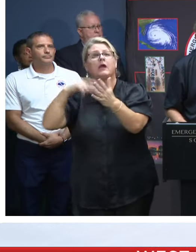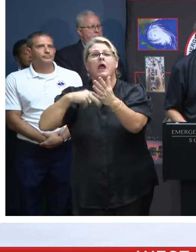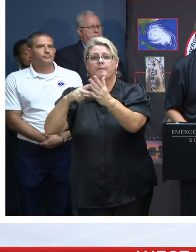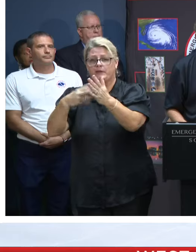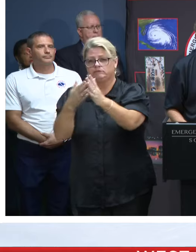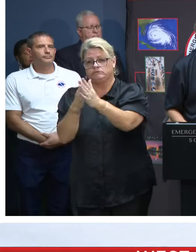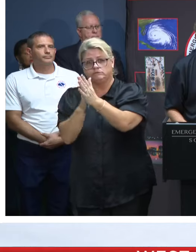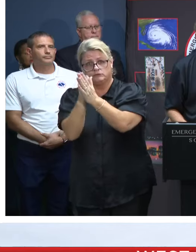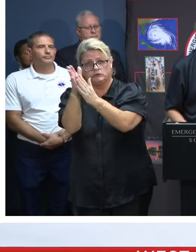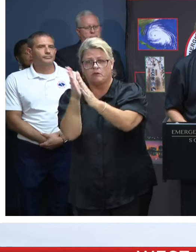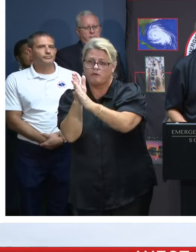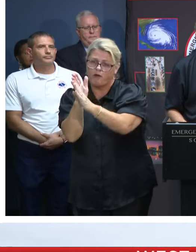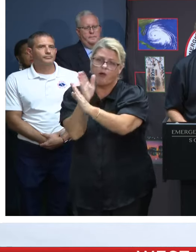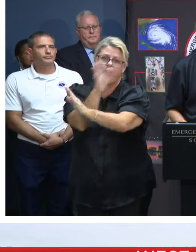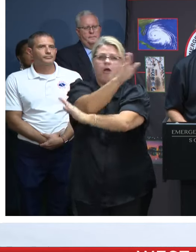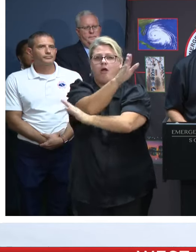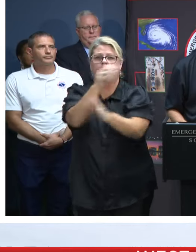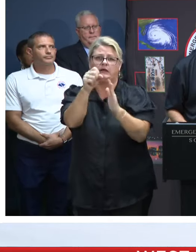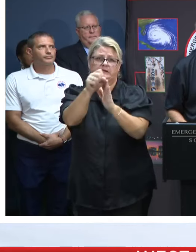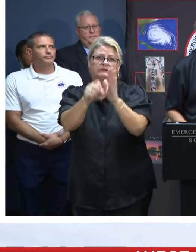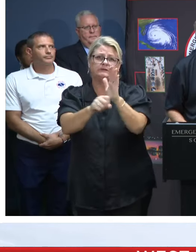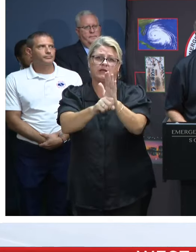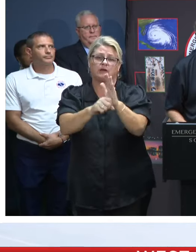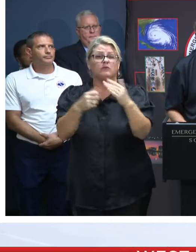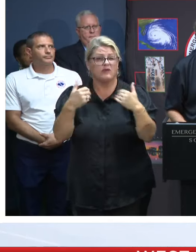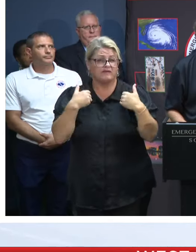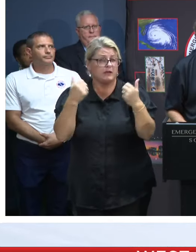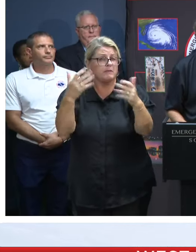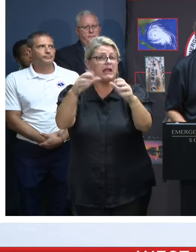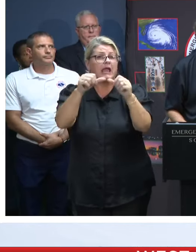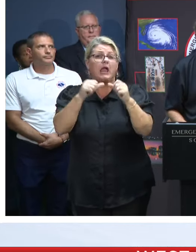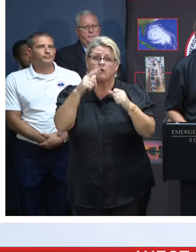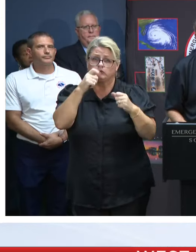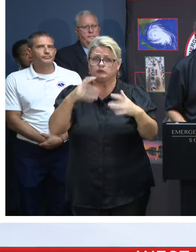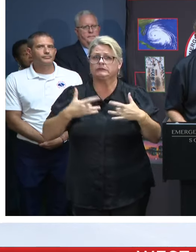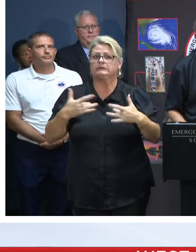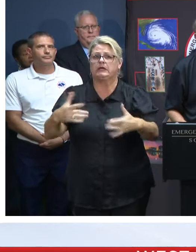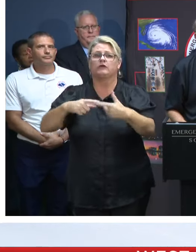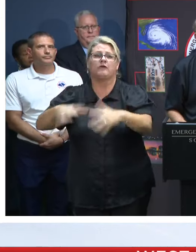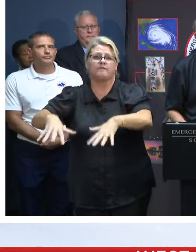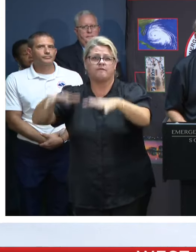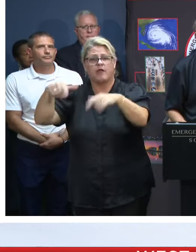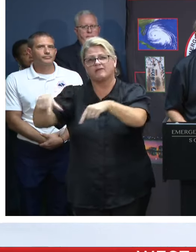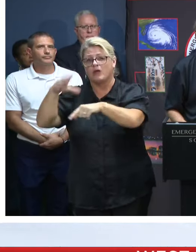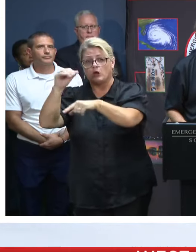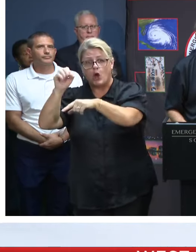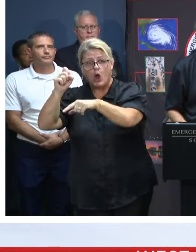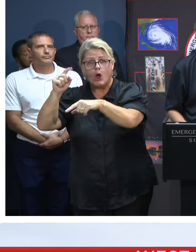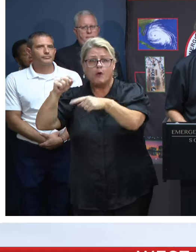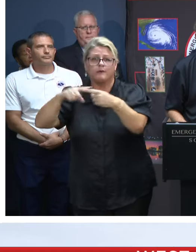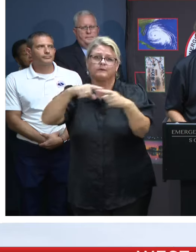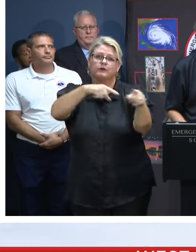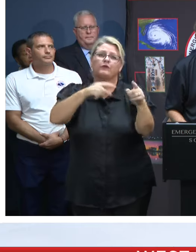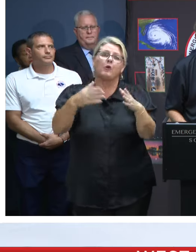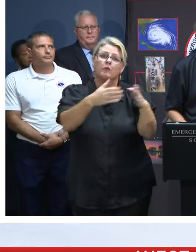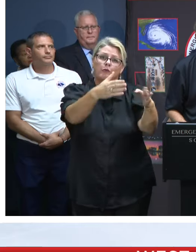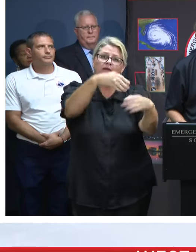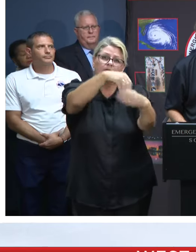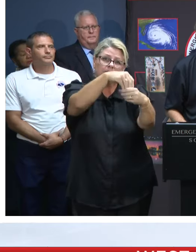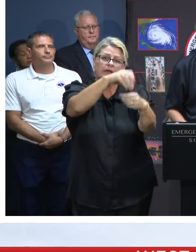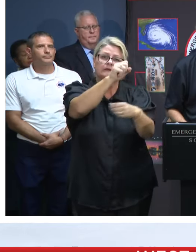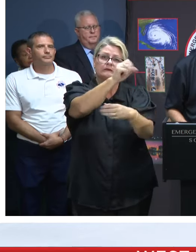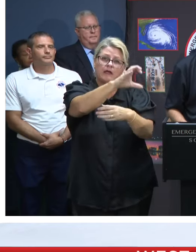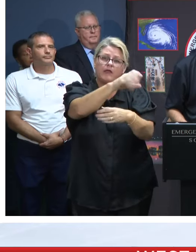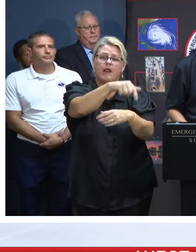South Carolina has many areas vulnerable to flooding, from coastal communities to the inland rivers, and we've seen that in the past.